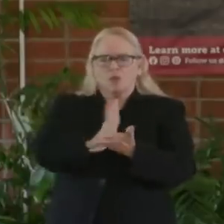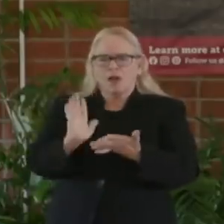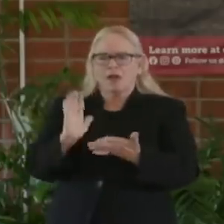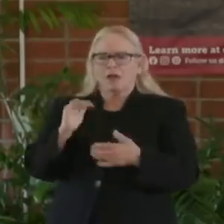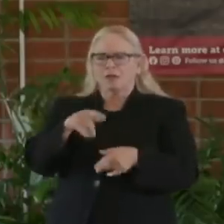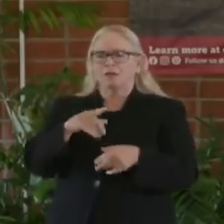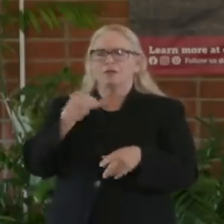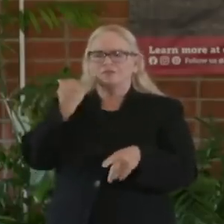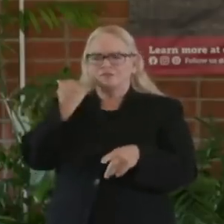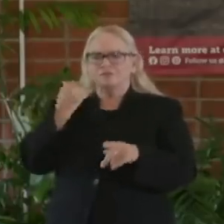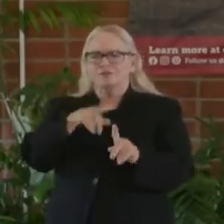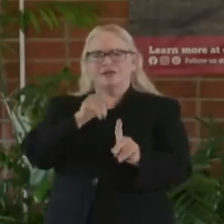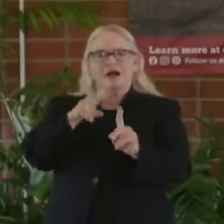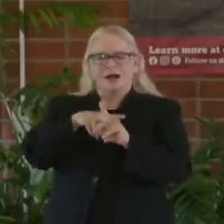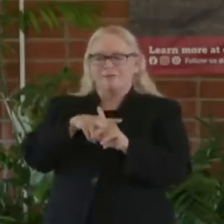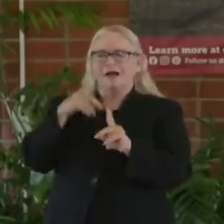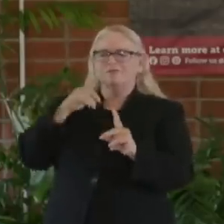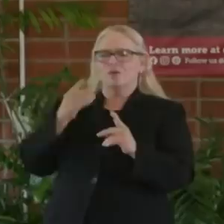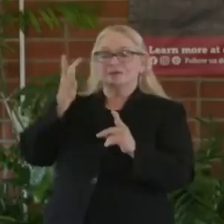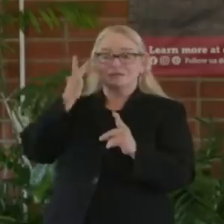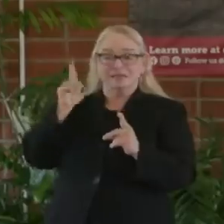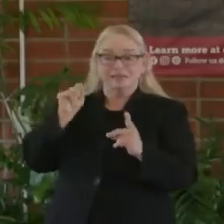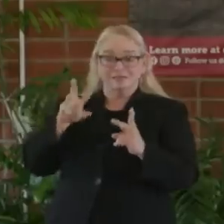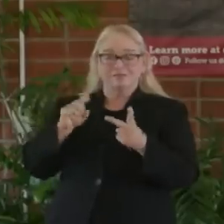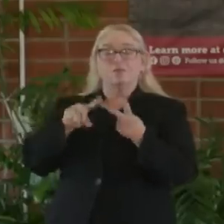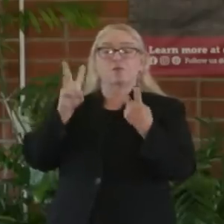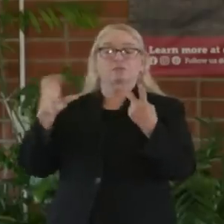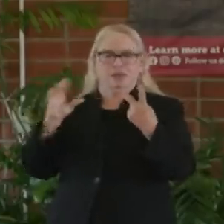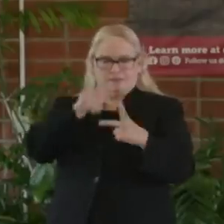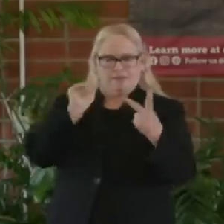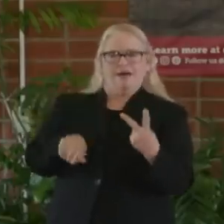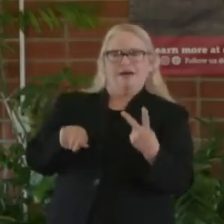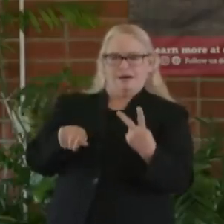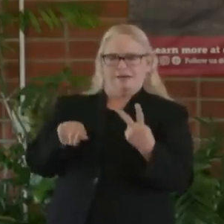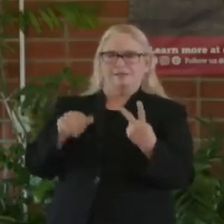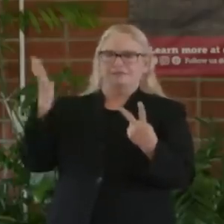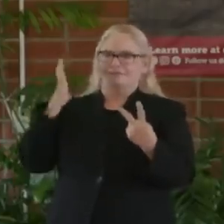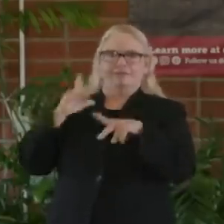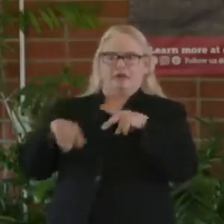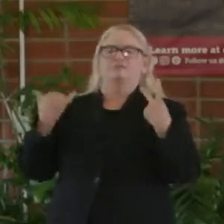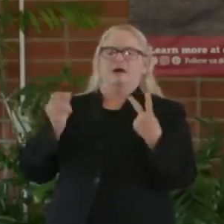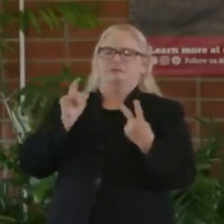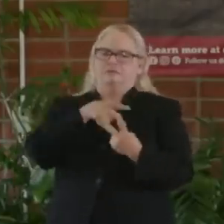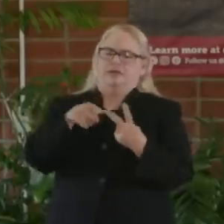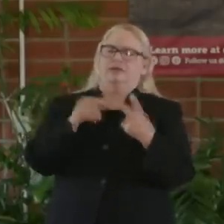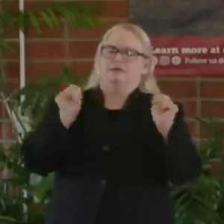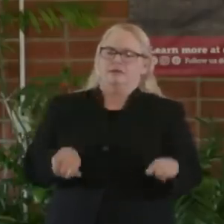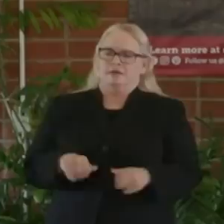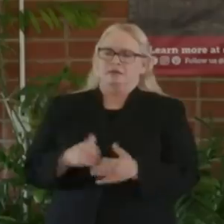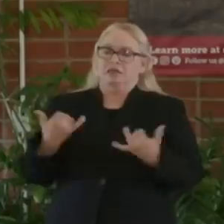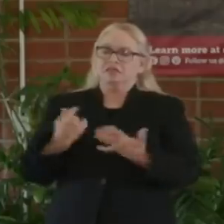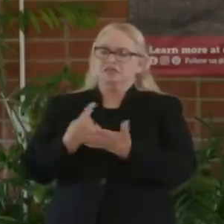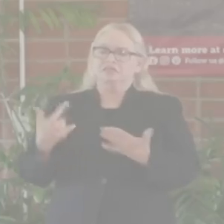and in relationship to workers' comp. We think we are in a better position this week in